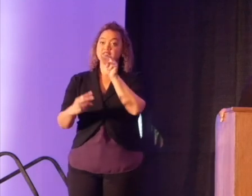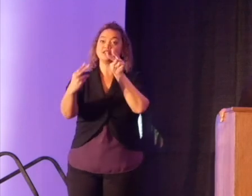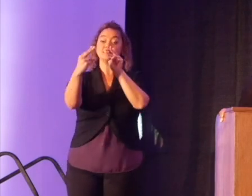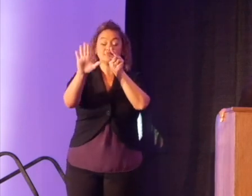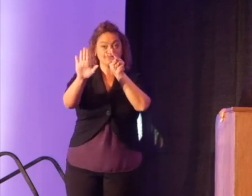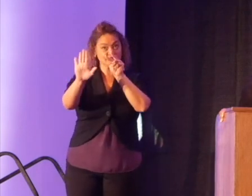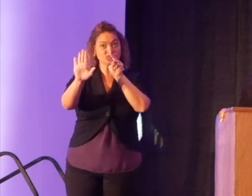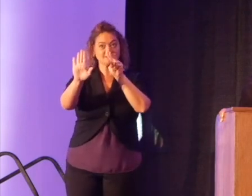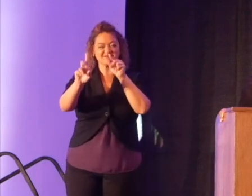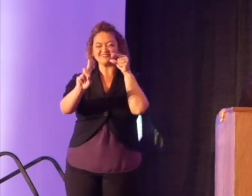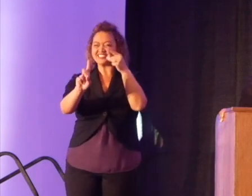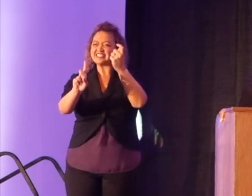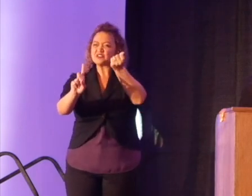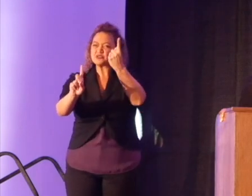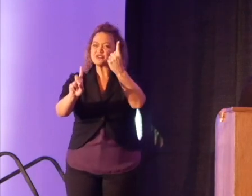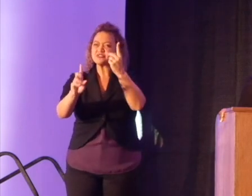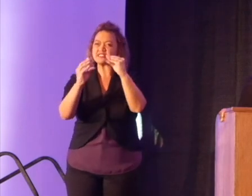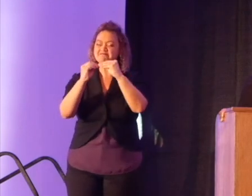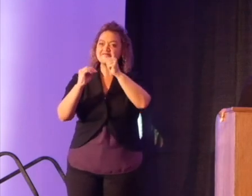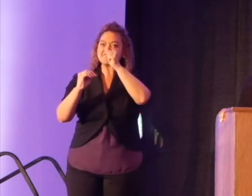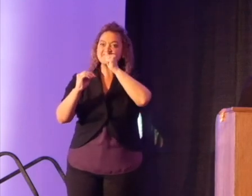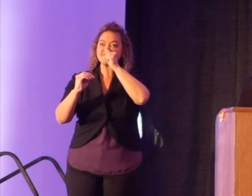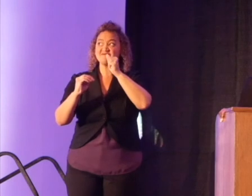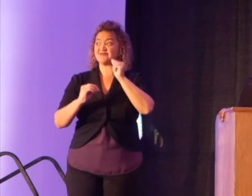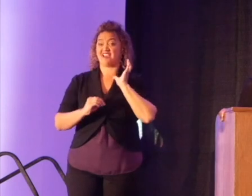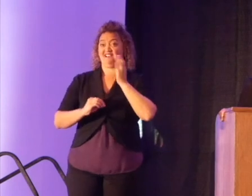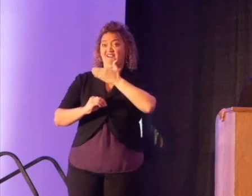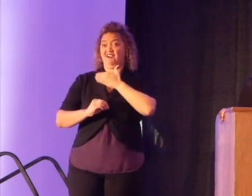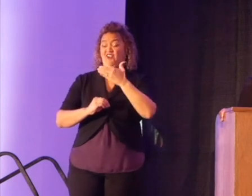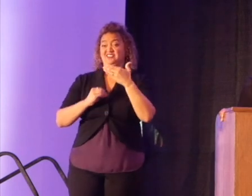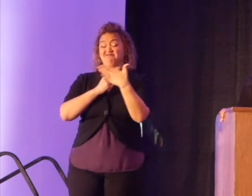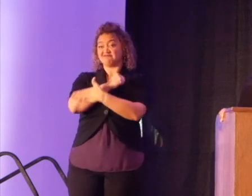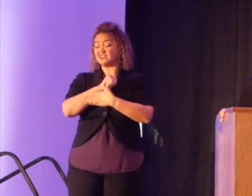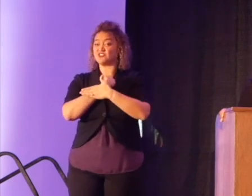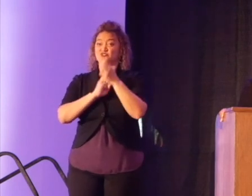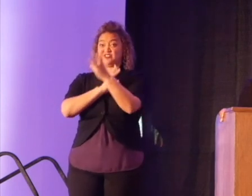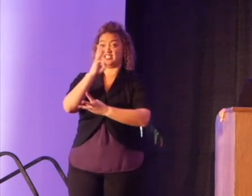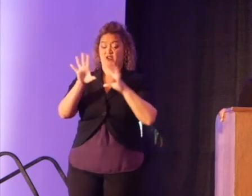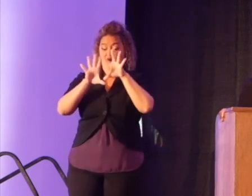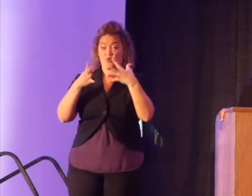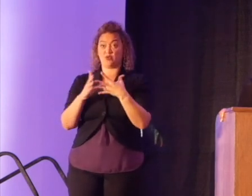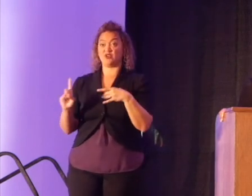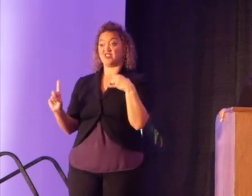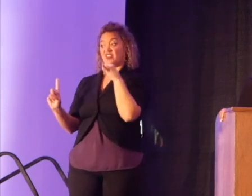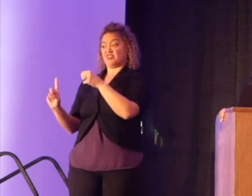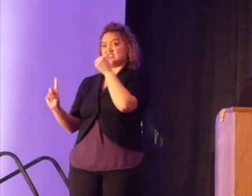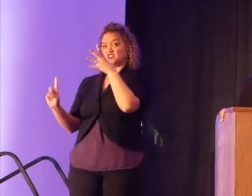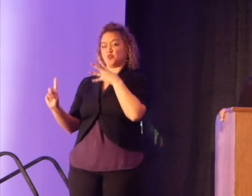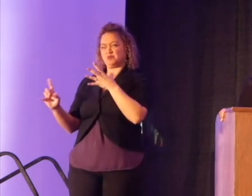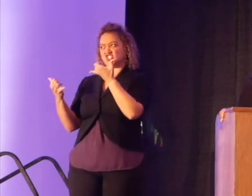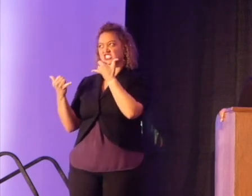had a deeper understanding and tolerance that our country, our world, that woman, were still